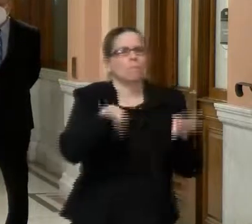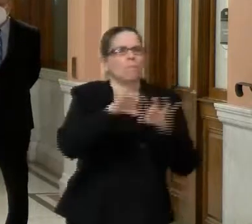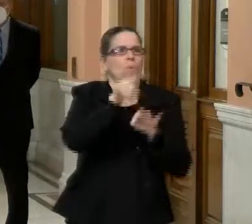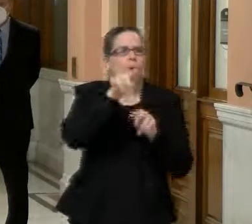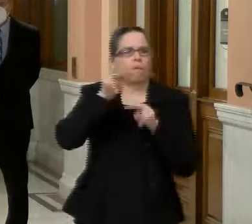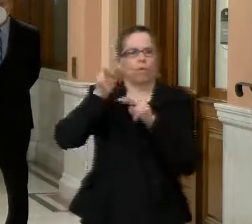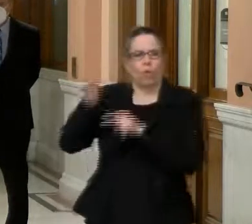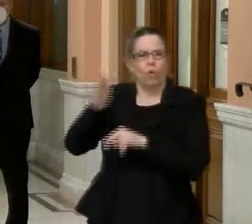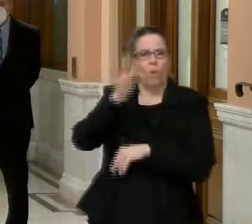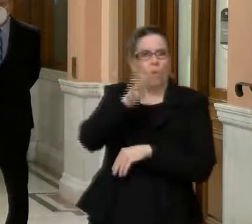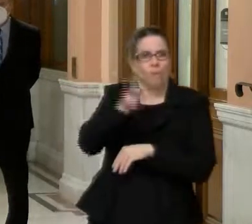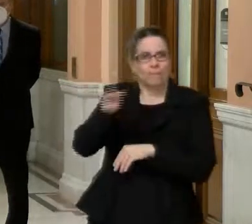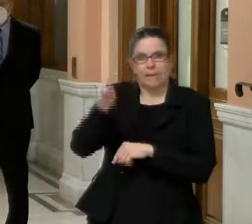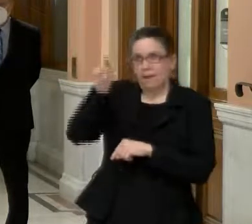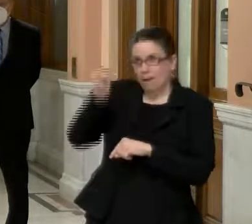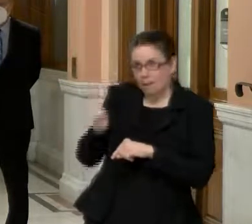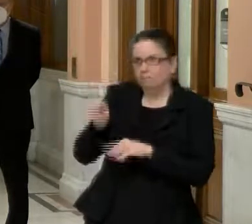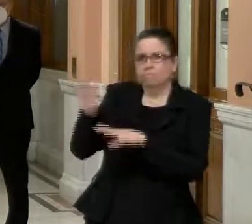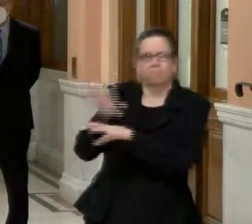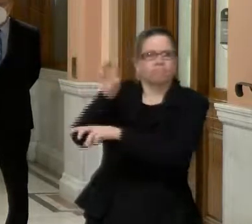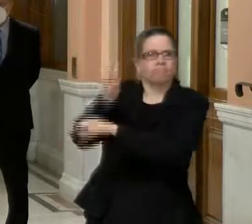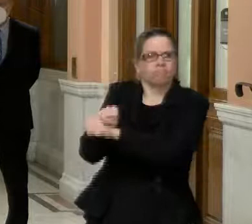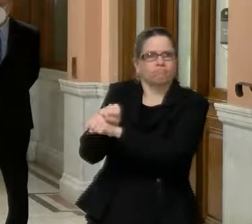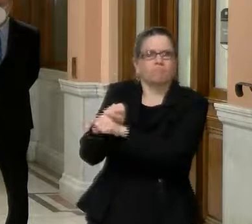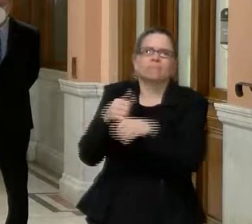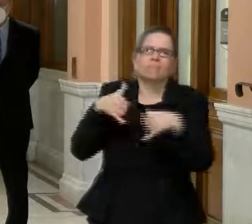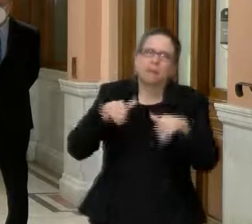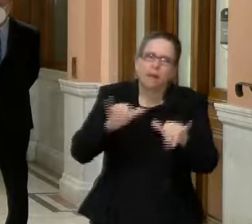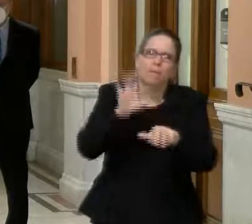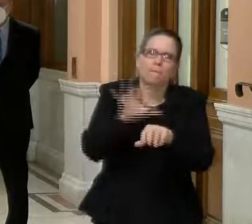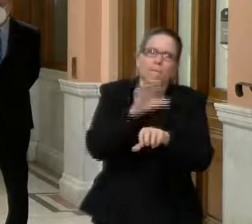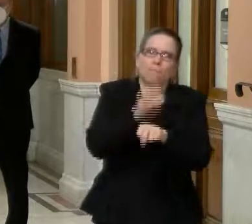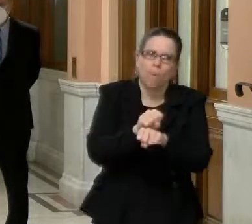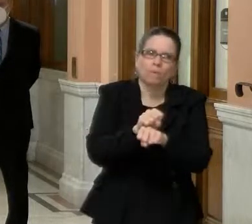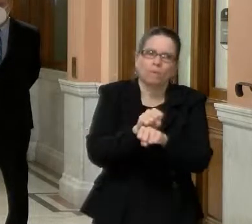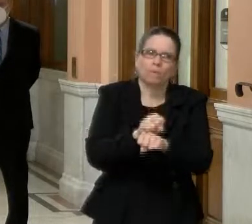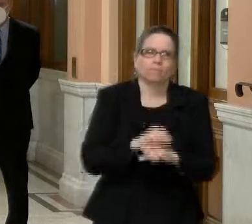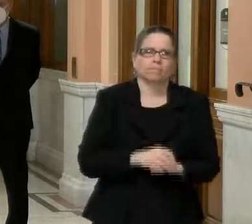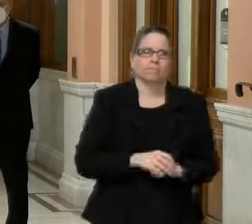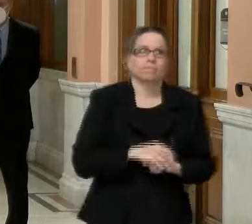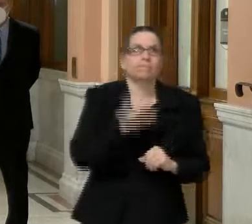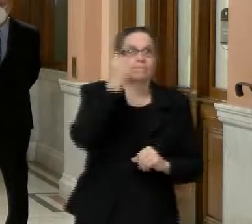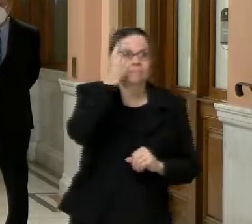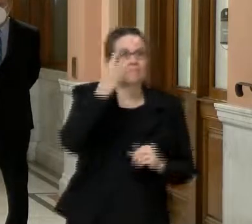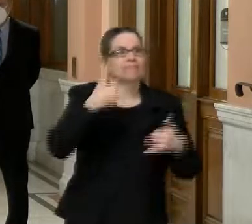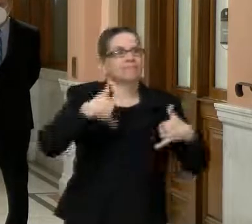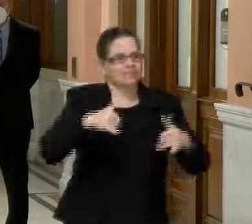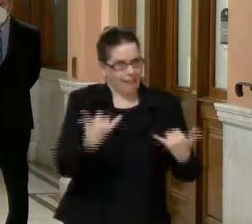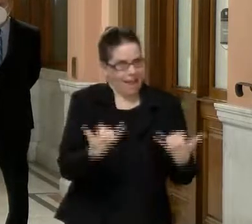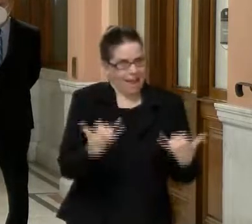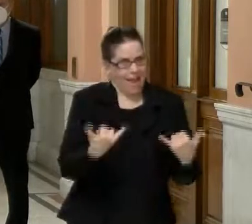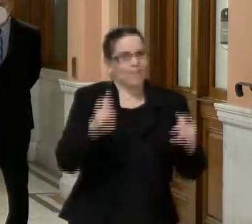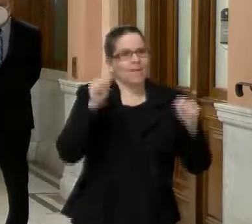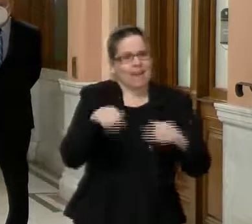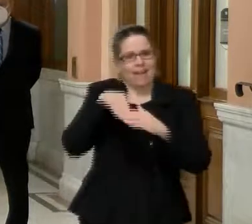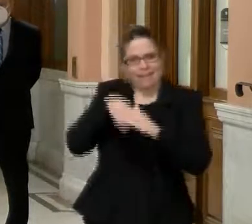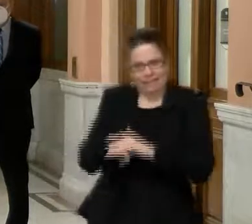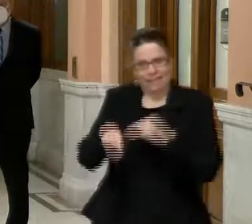schedules, uh, and, uh, starting Monday, we'll start, uh, opening back up, uh, our city buildings.